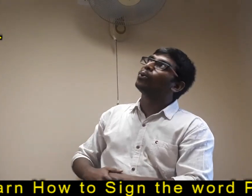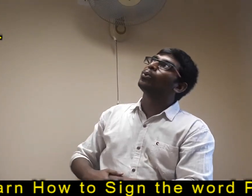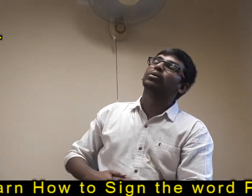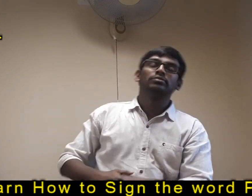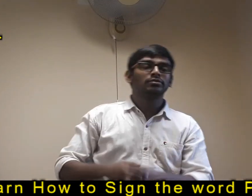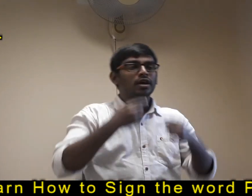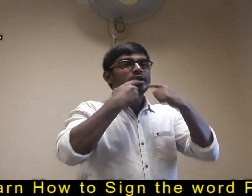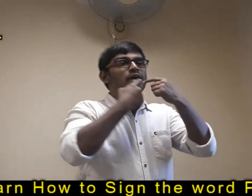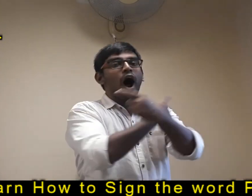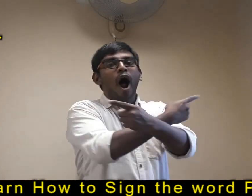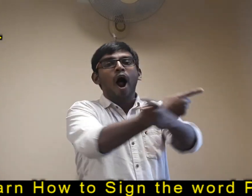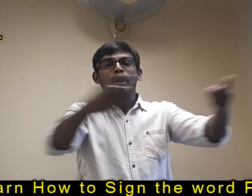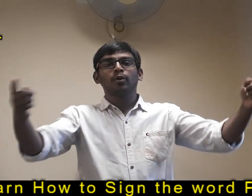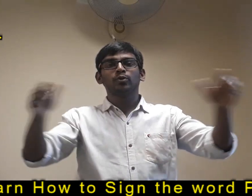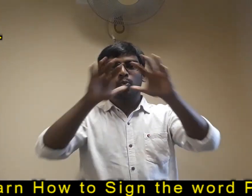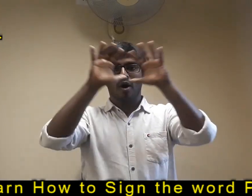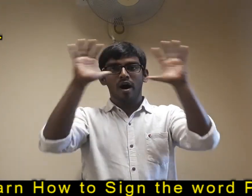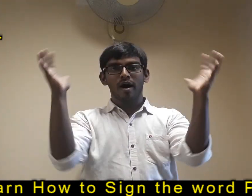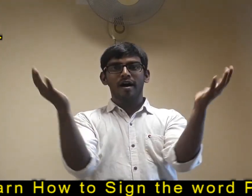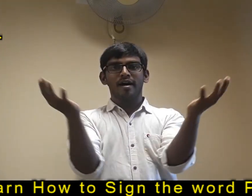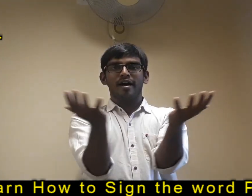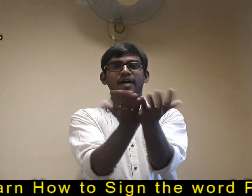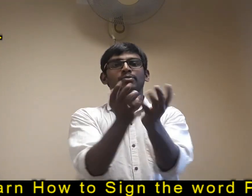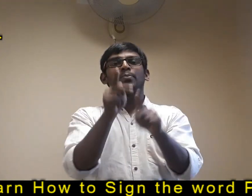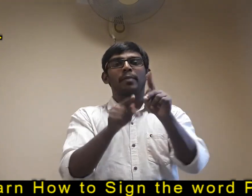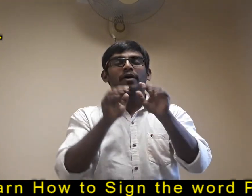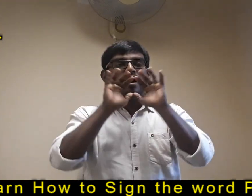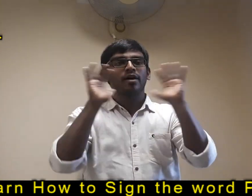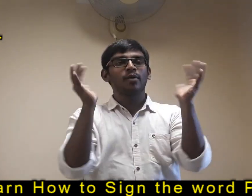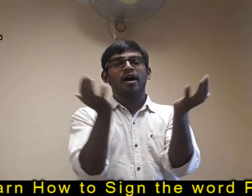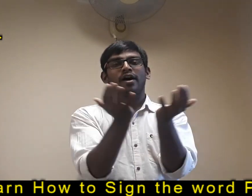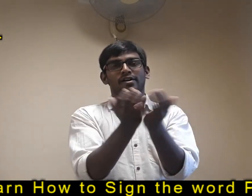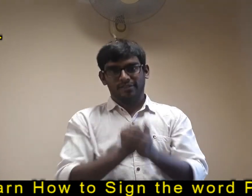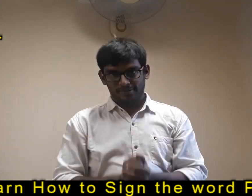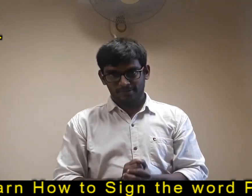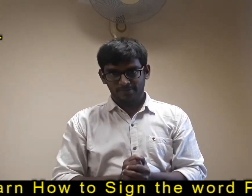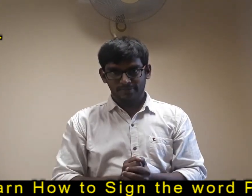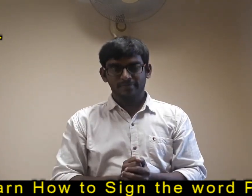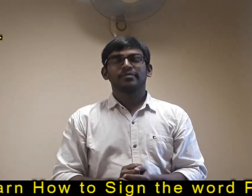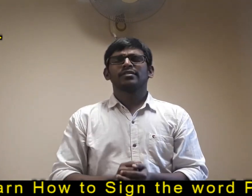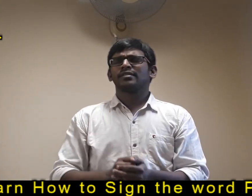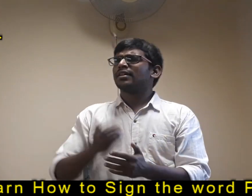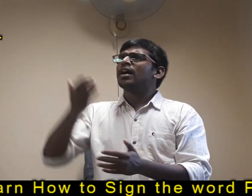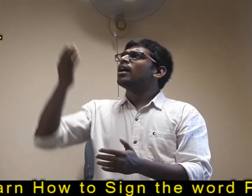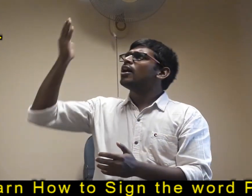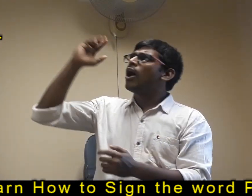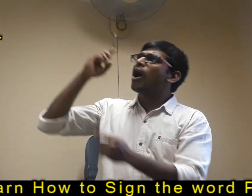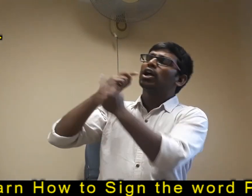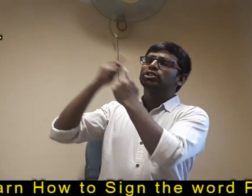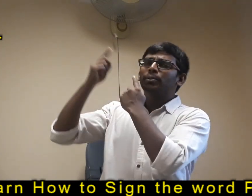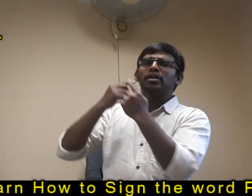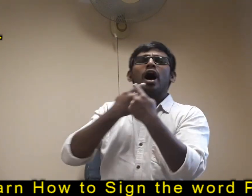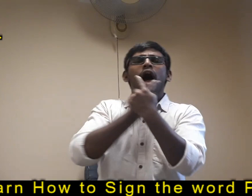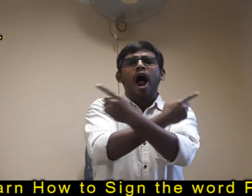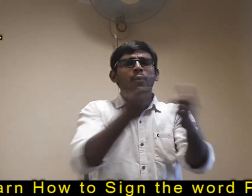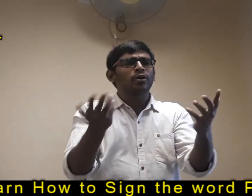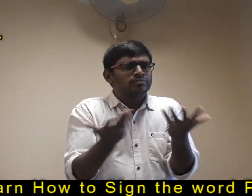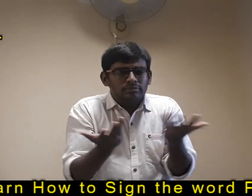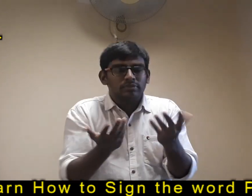each of us, in Alma's words, to enter into a covenant with the Lord, that we will serve him and keep his commands,